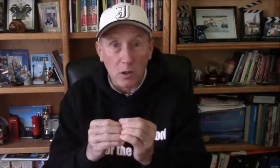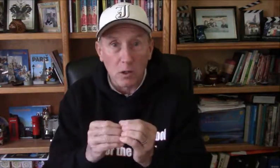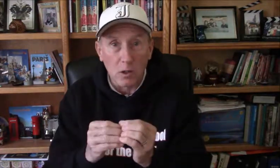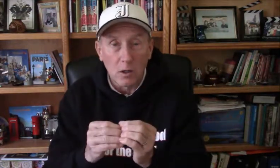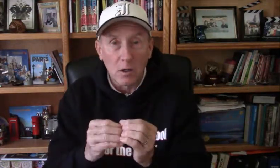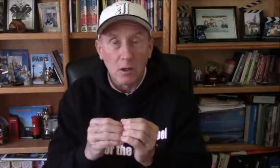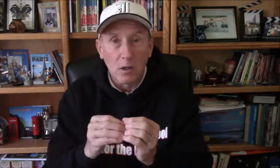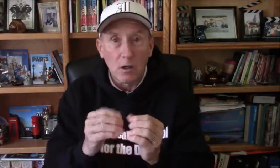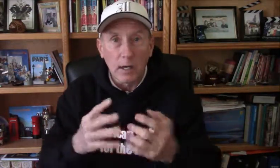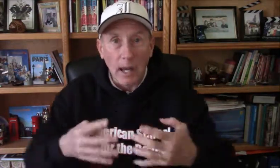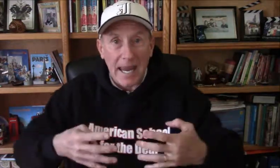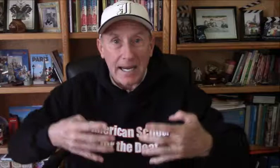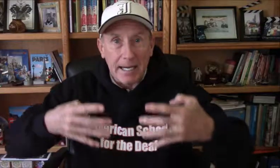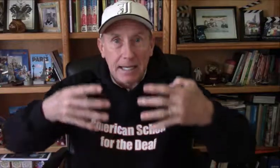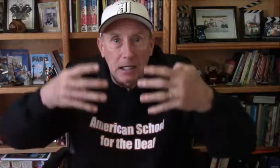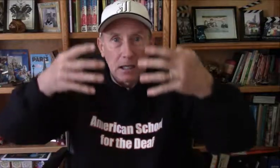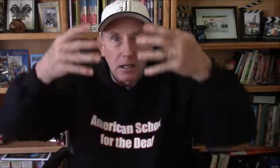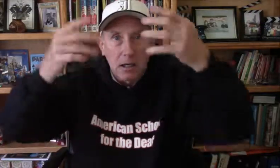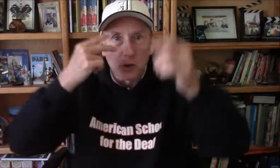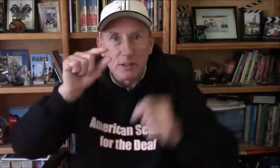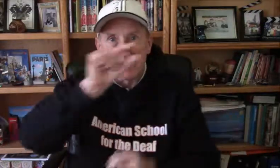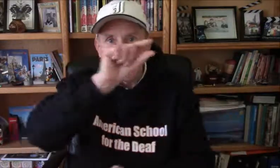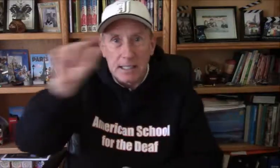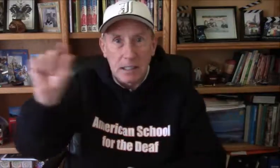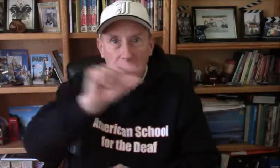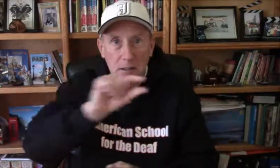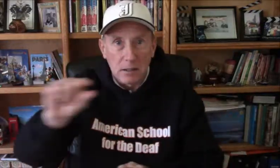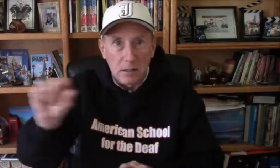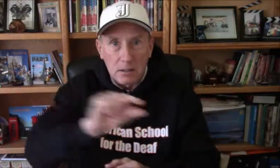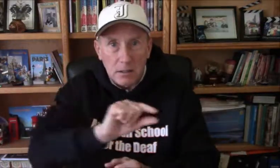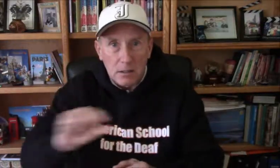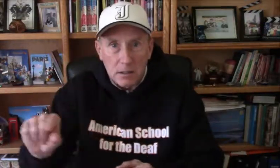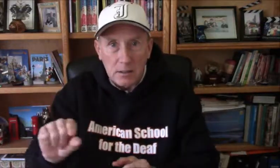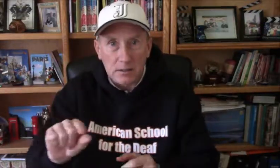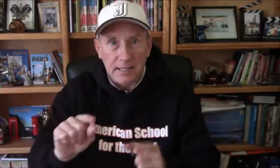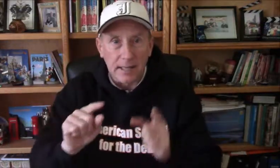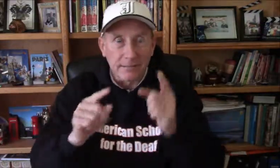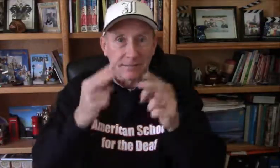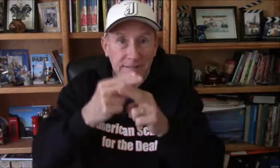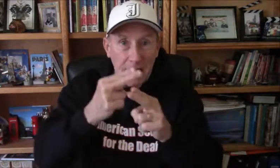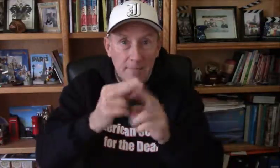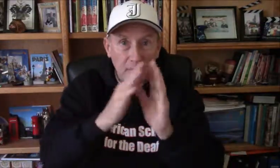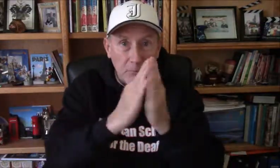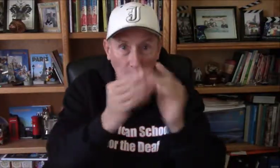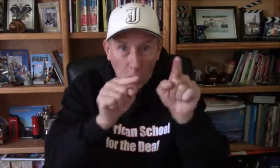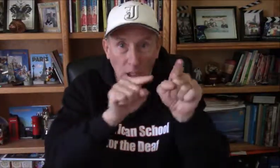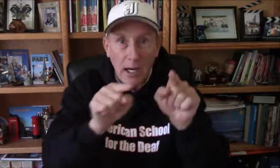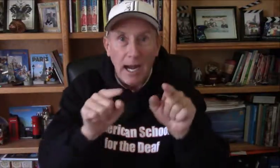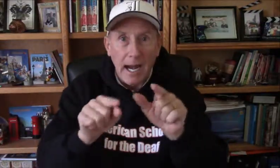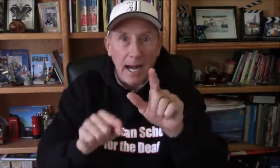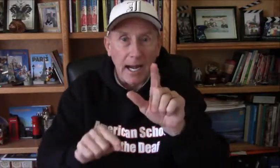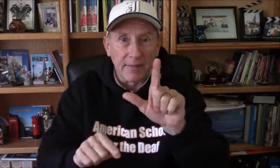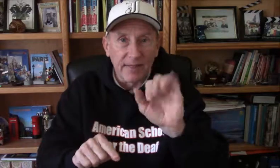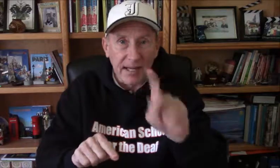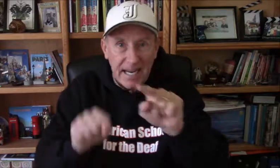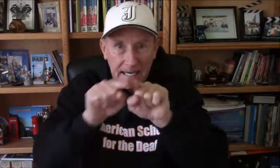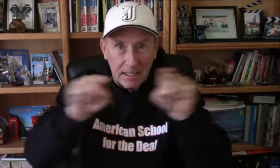links to see the name of the book and the link